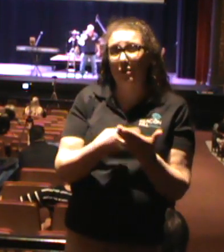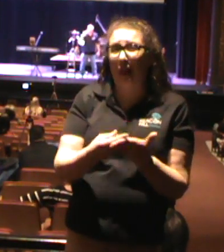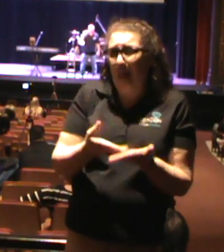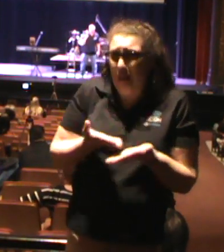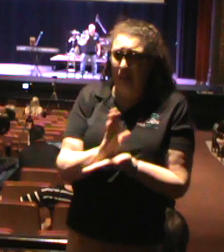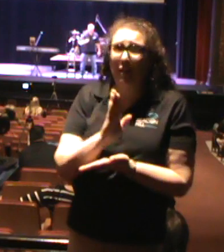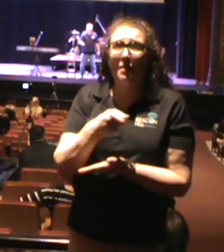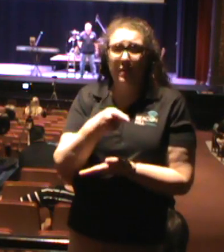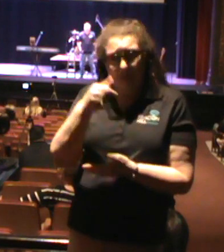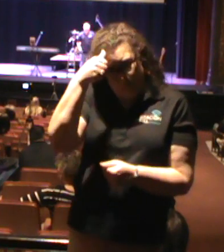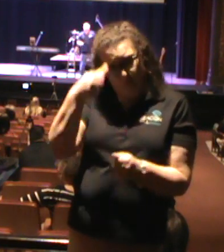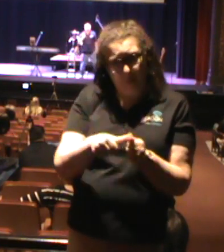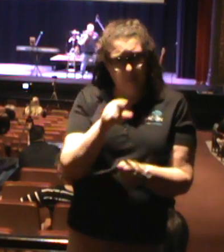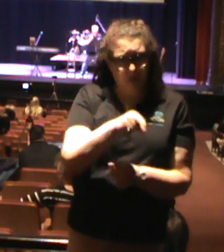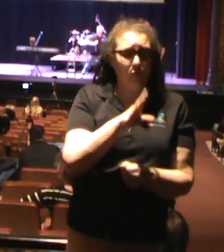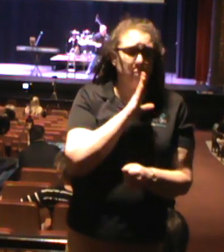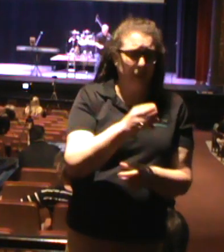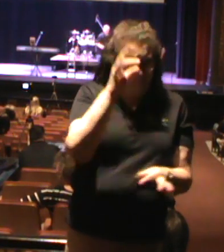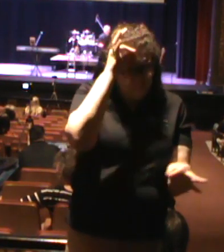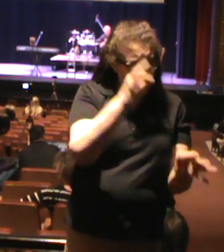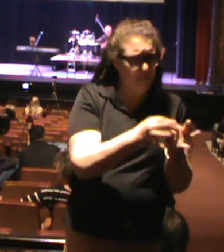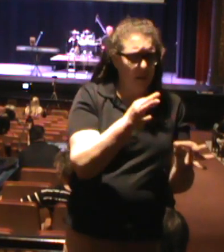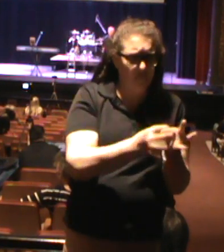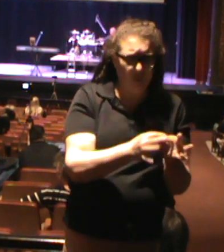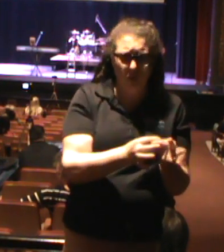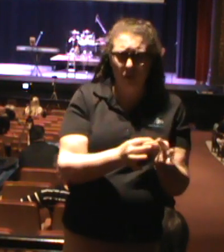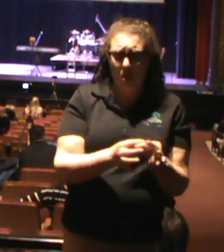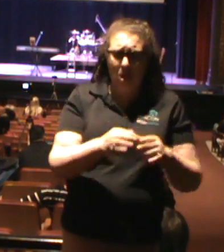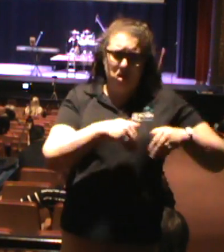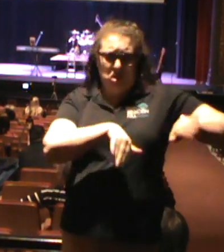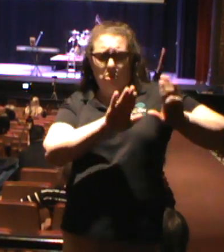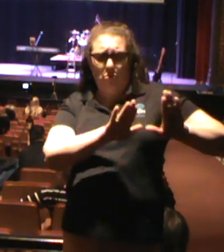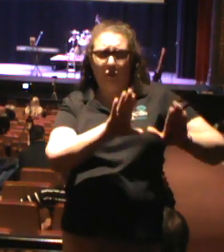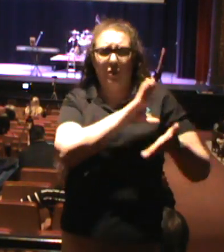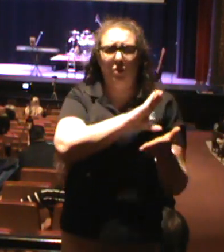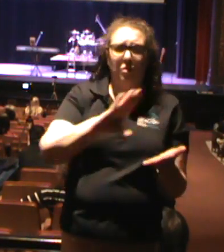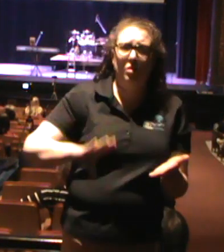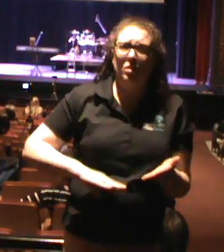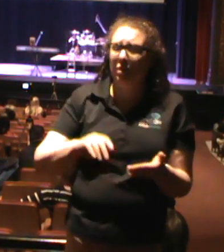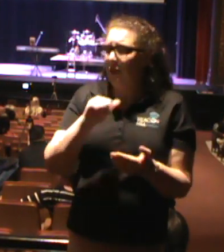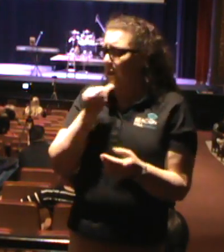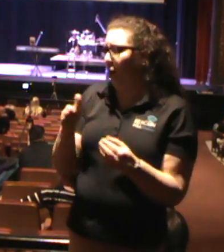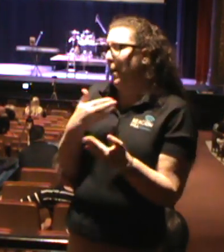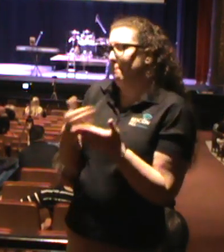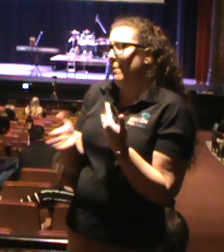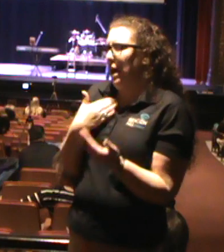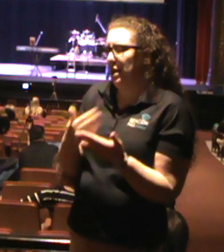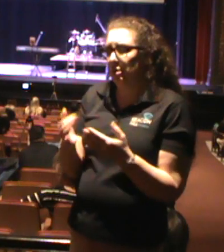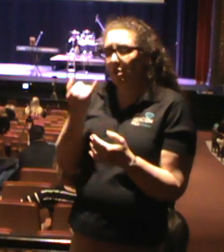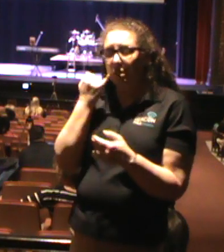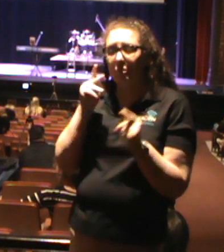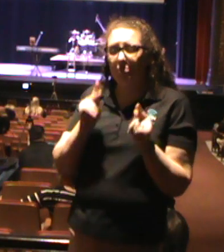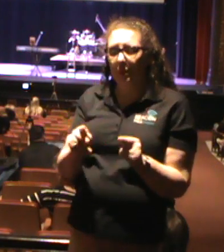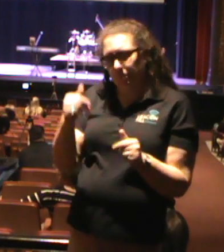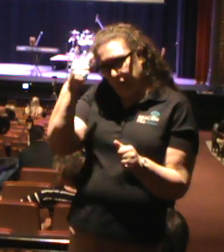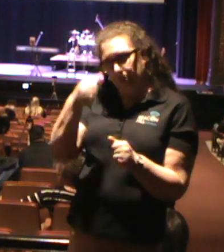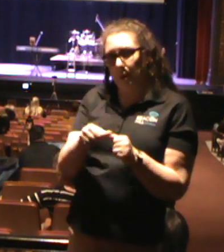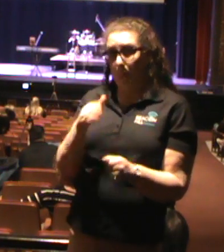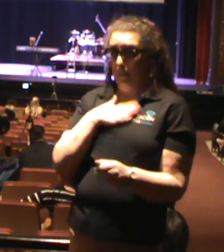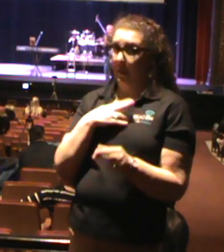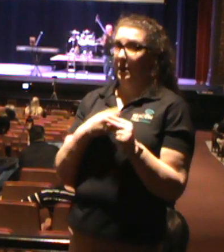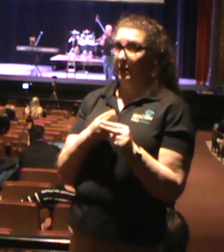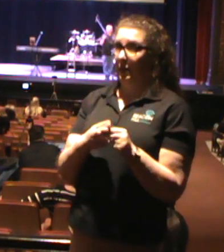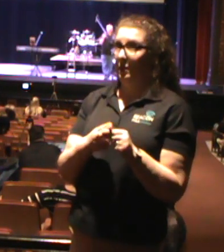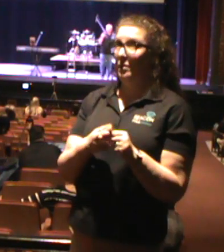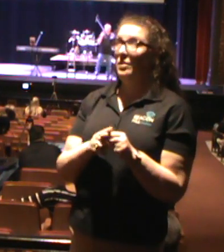and sold out for Jesus Christ. I don't care if anybody ever remembers who Michael Moore is as long as they know who Jesus